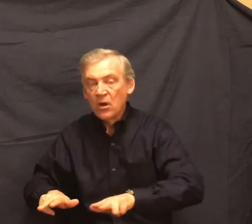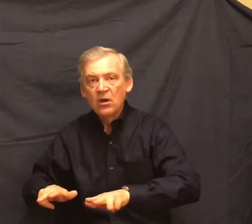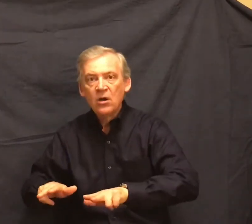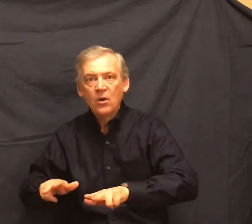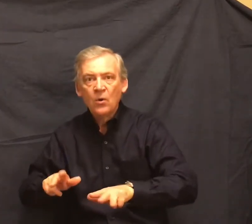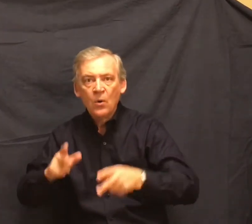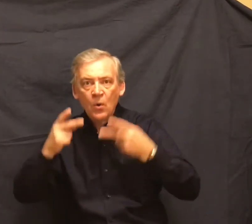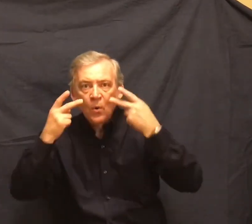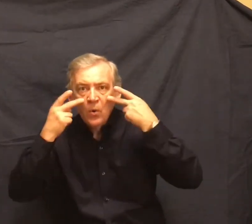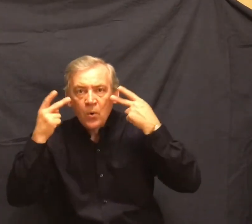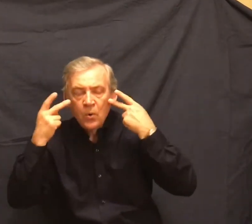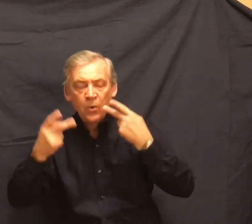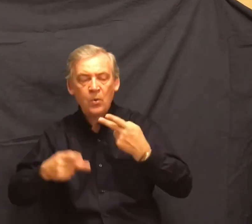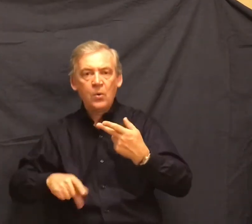of dogs from the ranches,